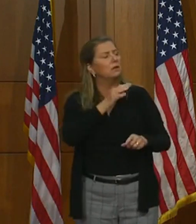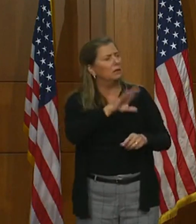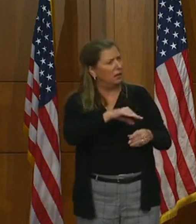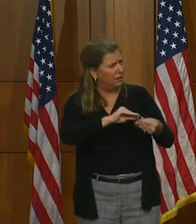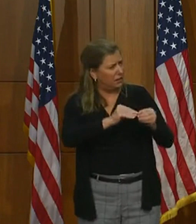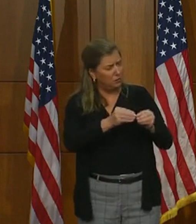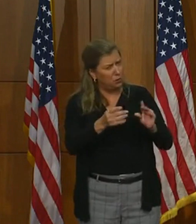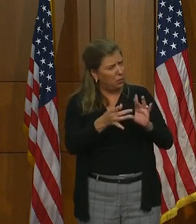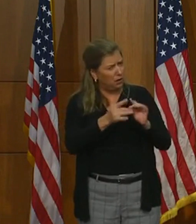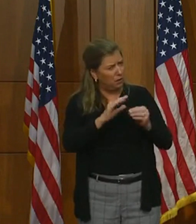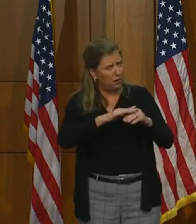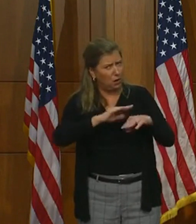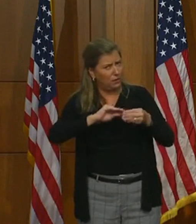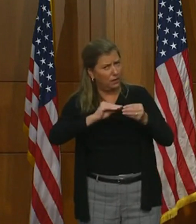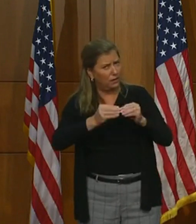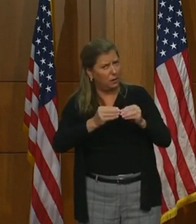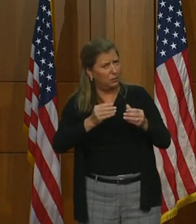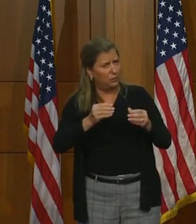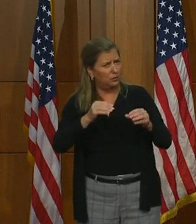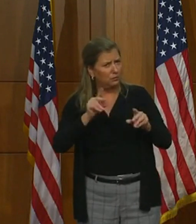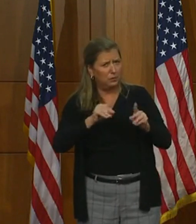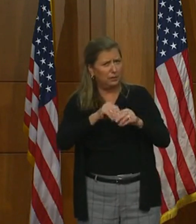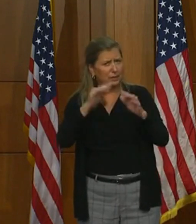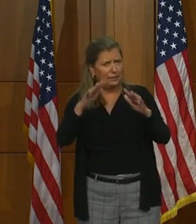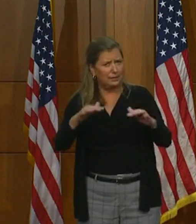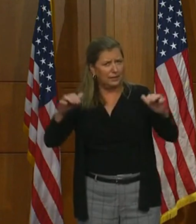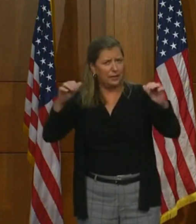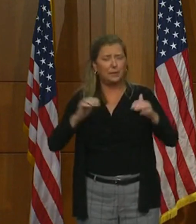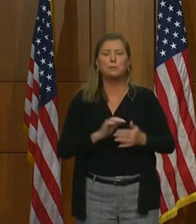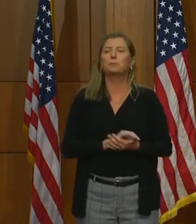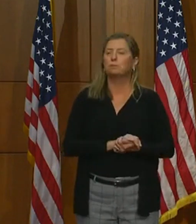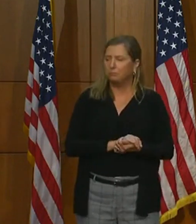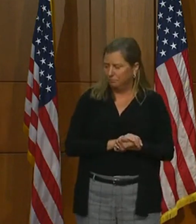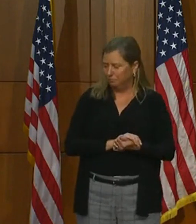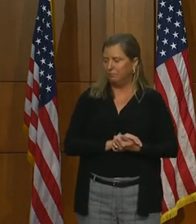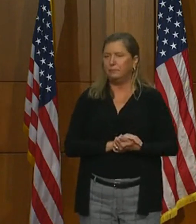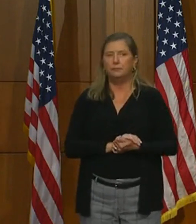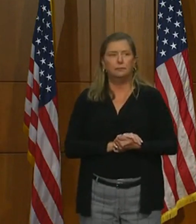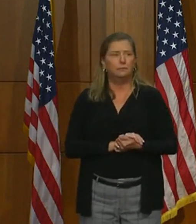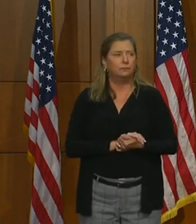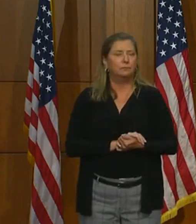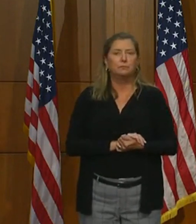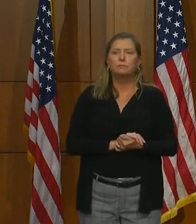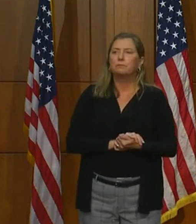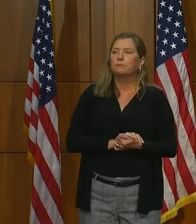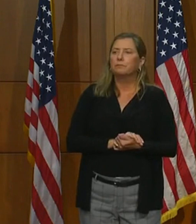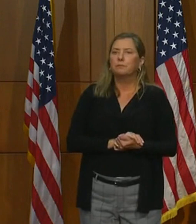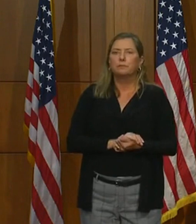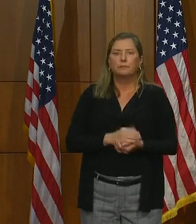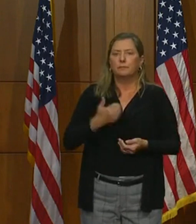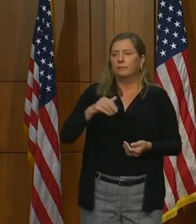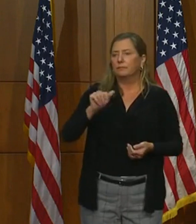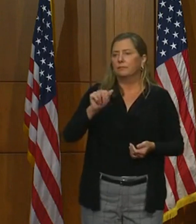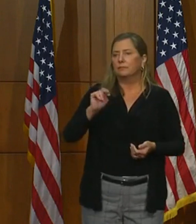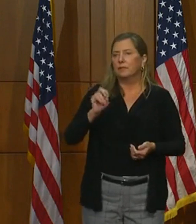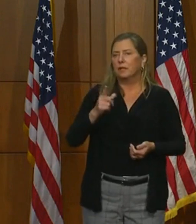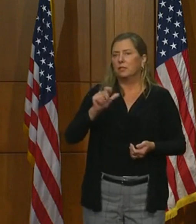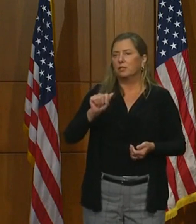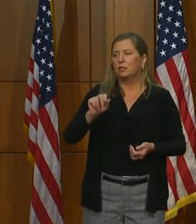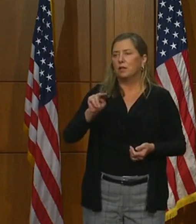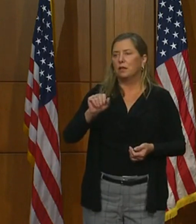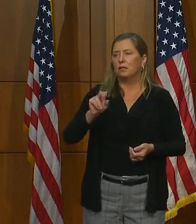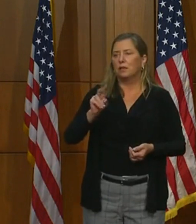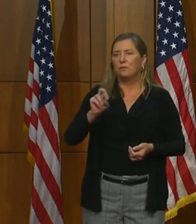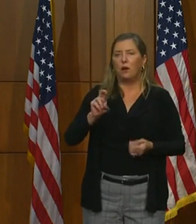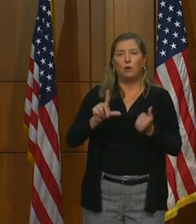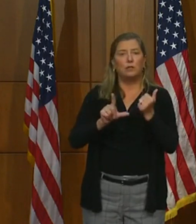do you want to comment on the numbers at the stadiums and that type of thing? Thanks. Thanks, Governor. Thank you. No problem. Angela Navarro, Deputy Secretary of